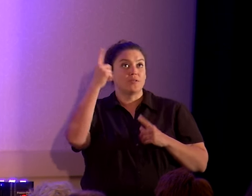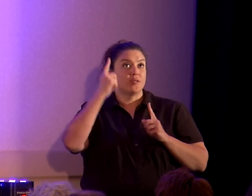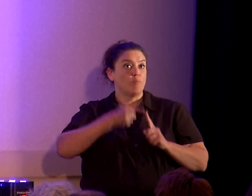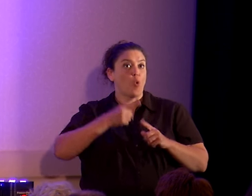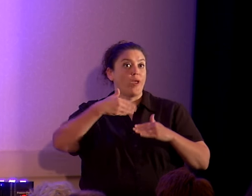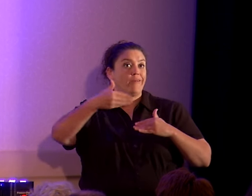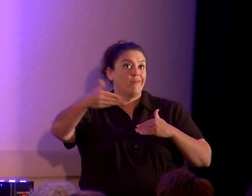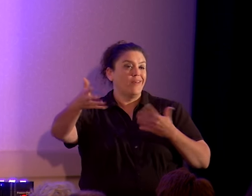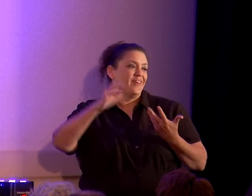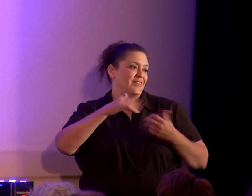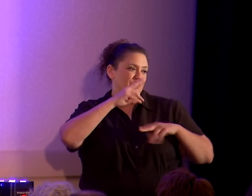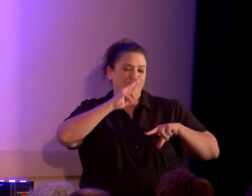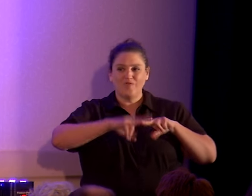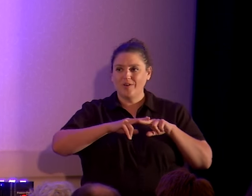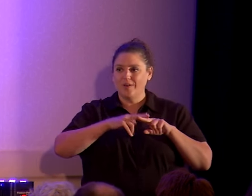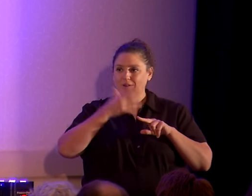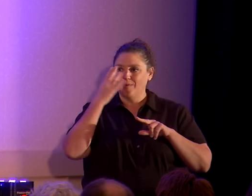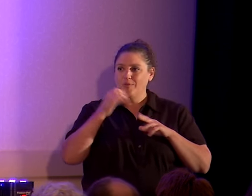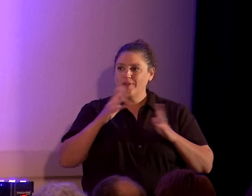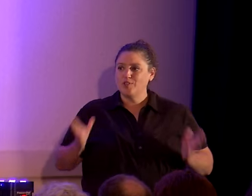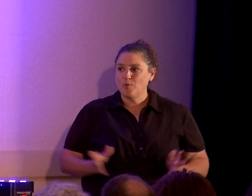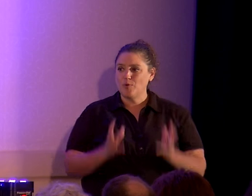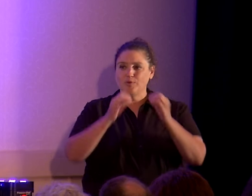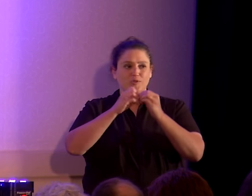fun, actually, because that promotes more debates.